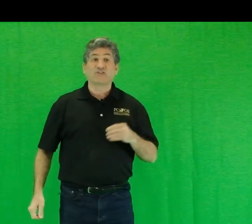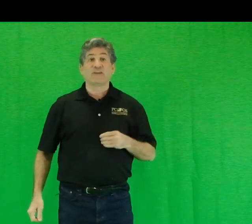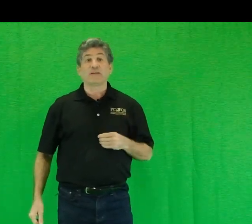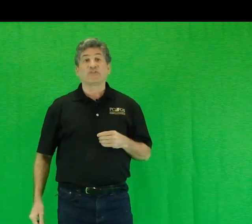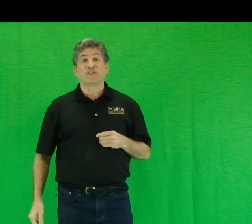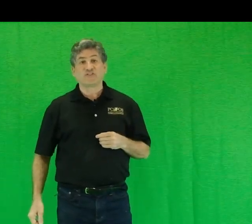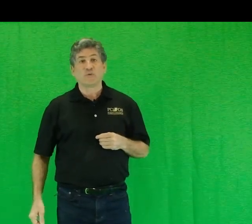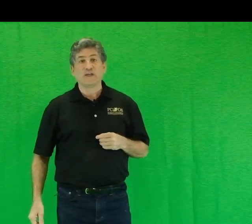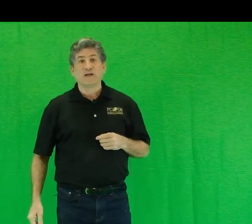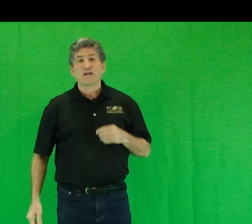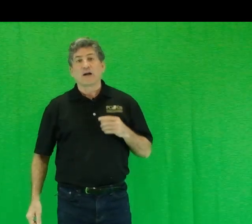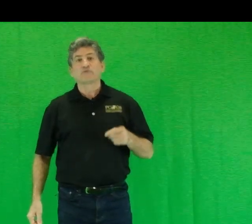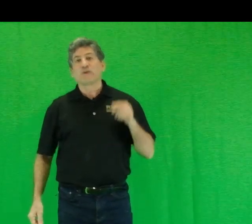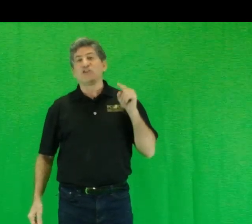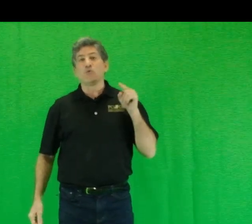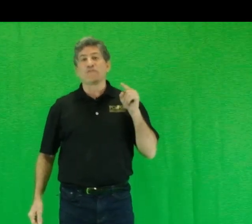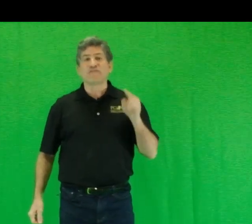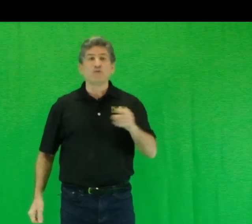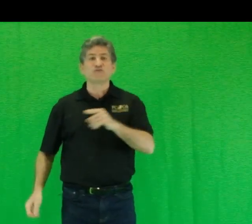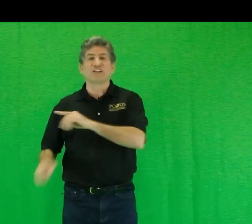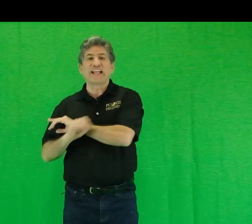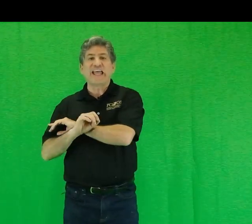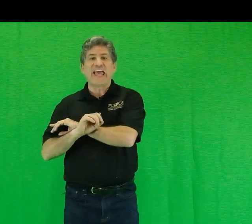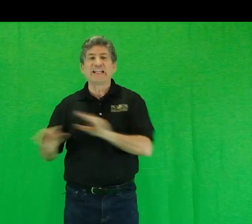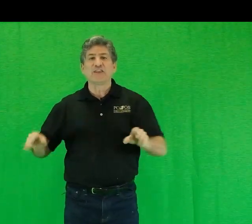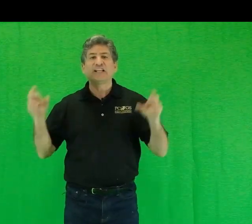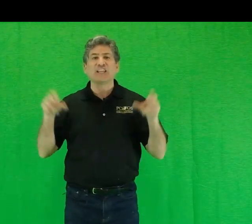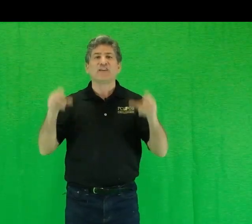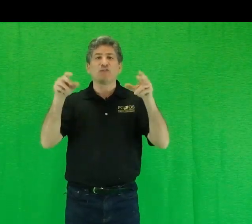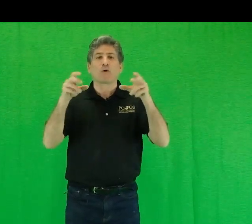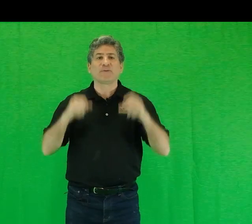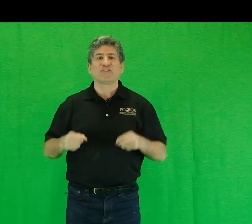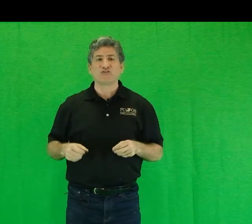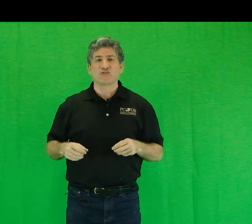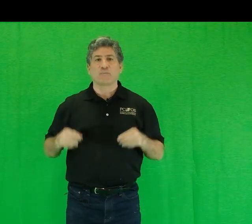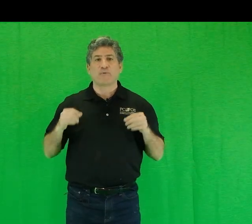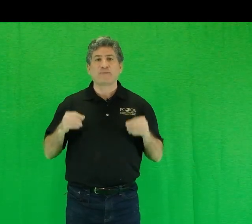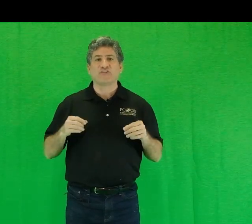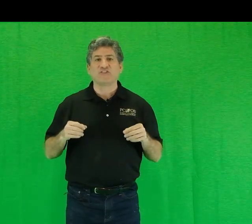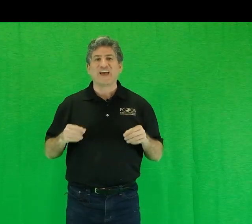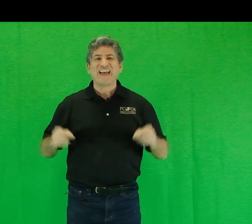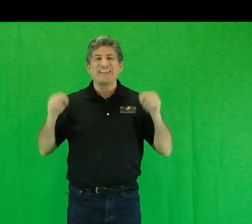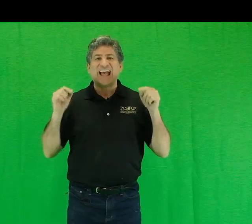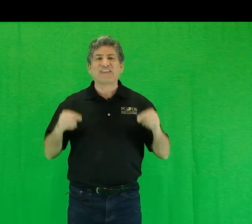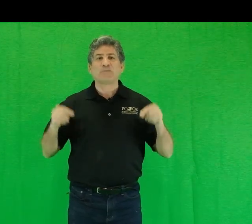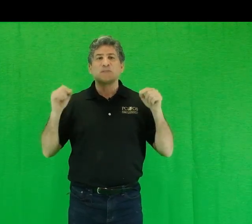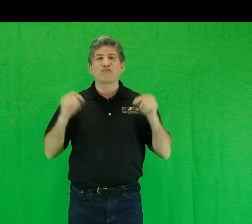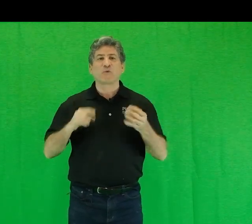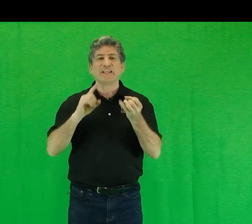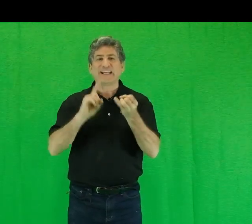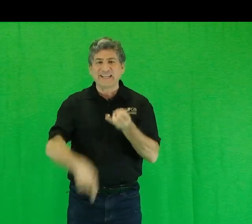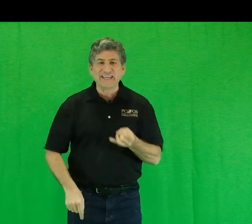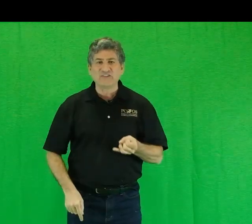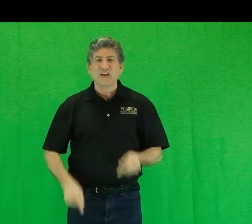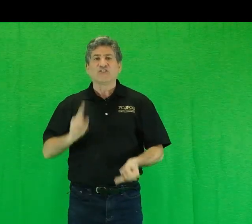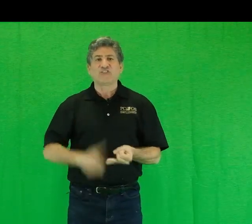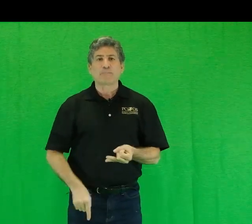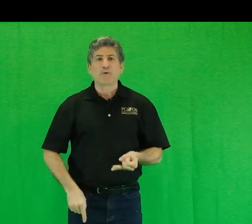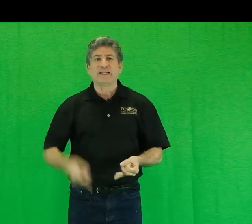sustainable citizenry comes when you refuse to let anything leave your possession or premises that hasn't been thoroughly cleaned, separated,